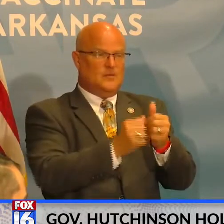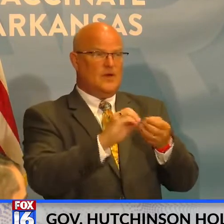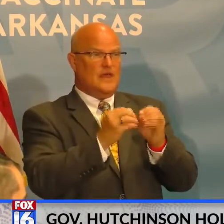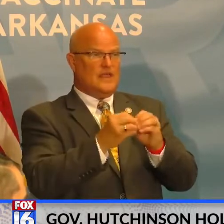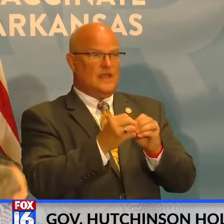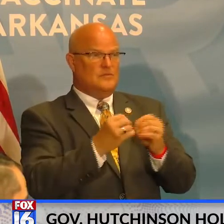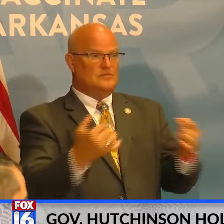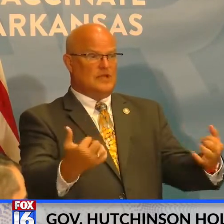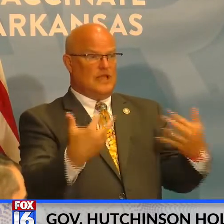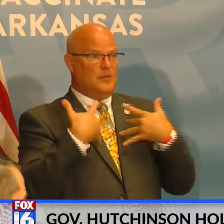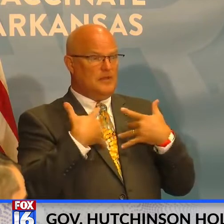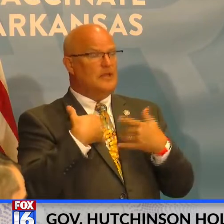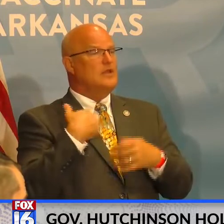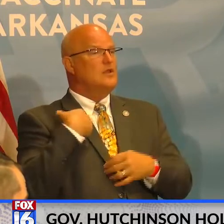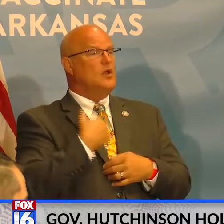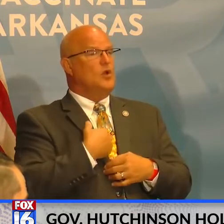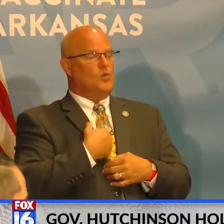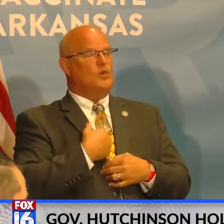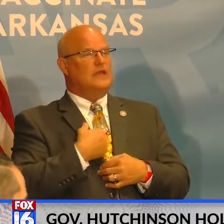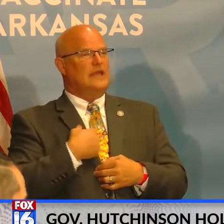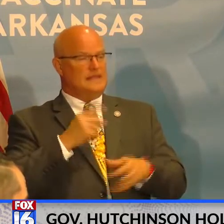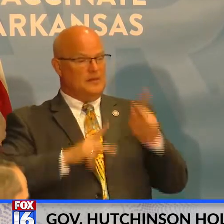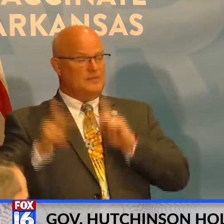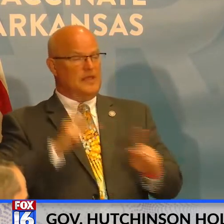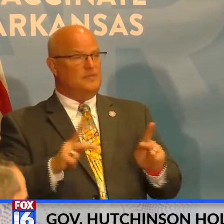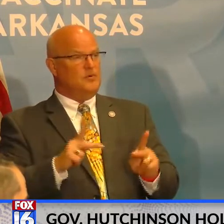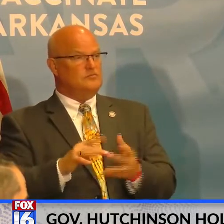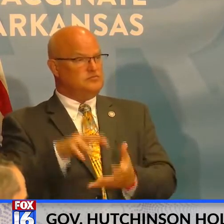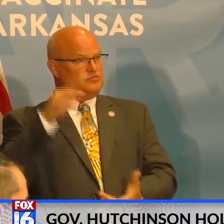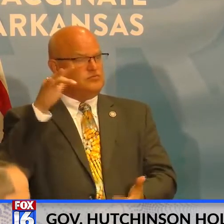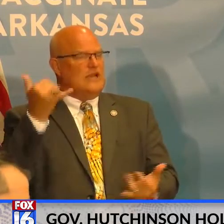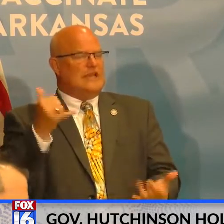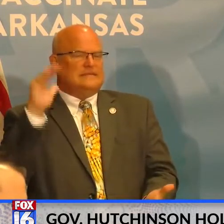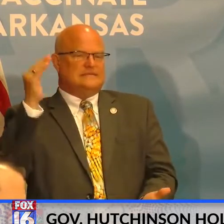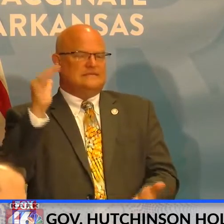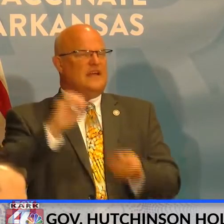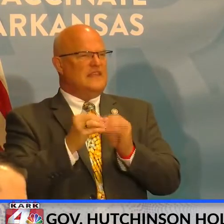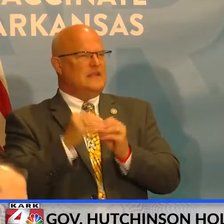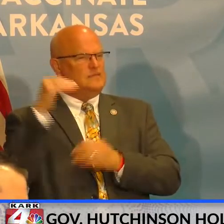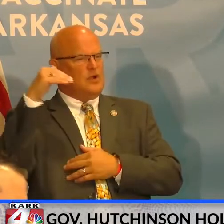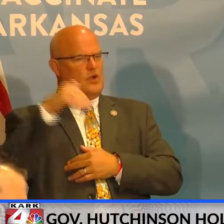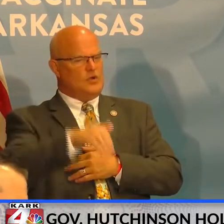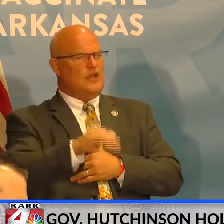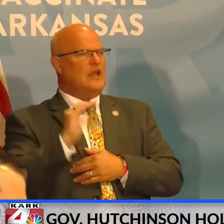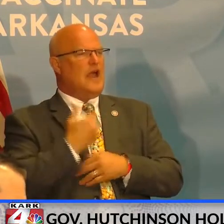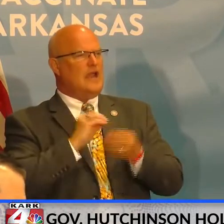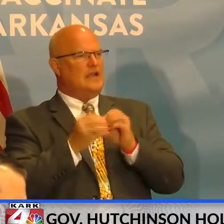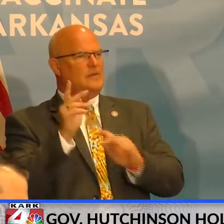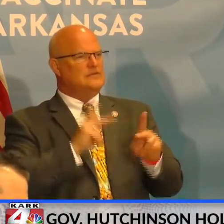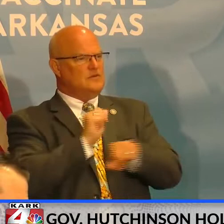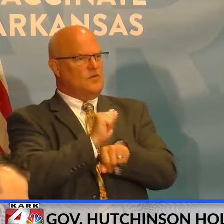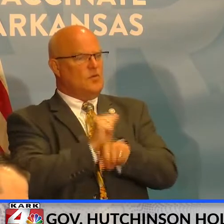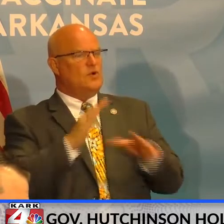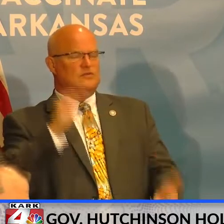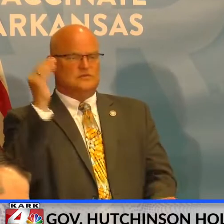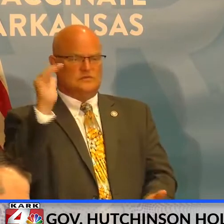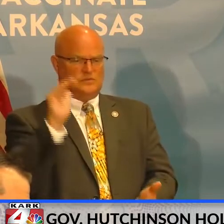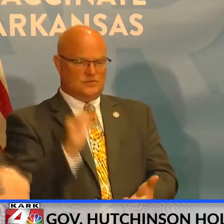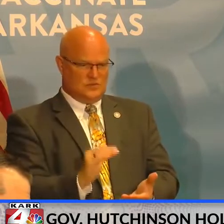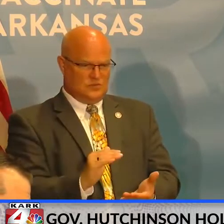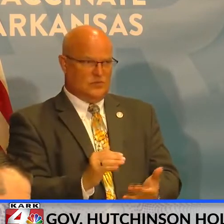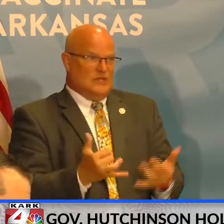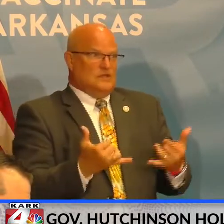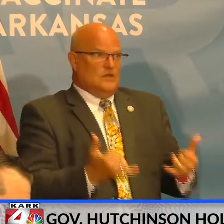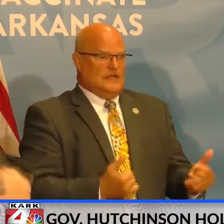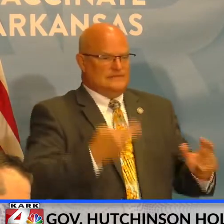that are coming in. You know, we scaled down at the time, um, when the numbers started going down. So they're in the process now of